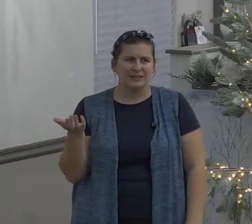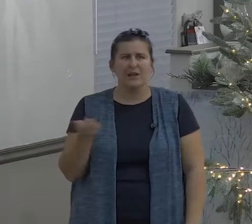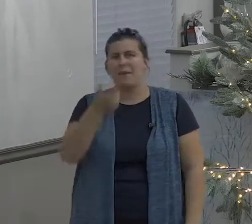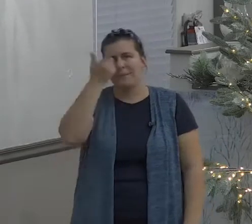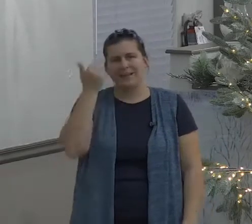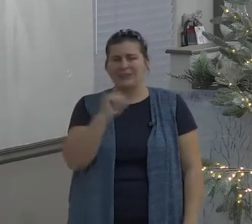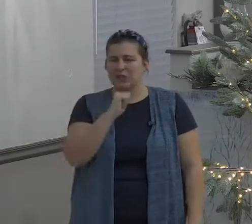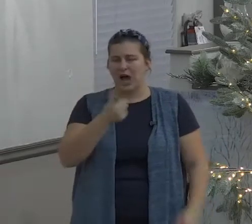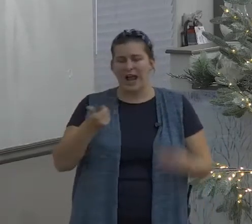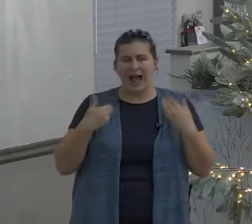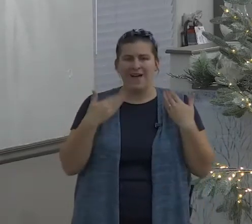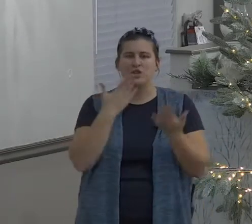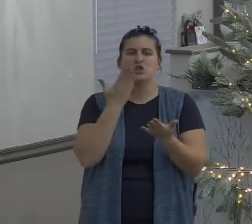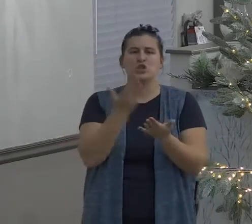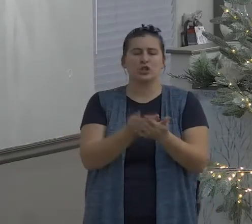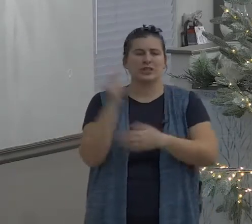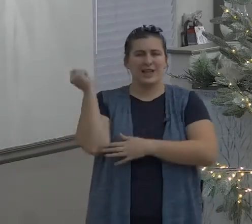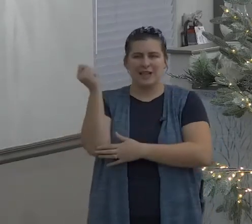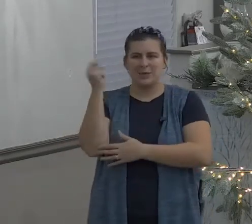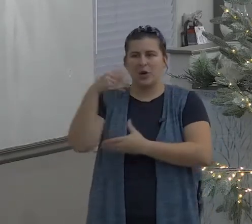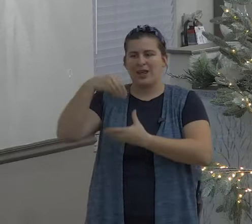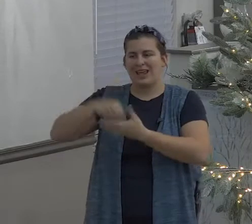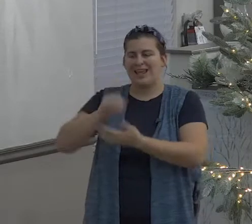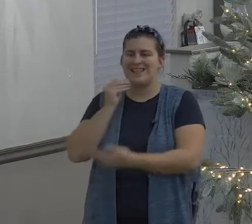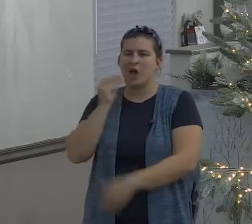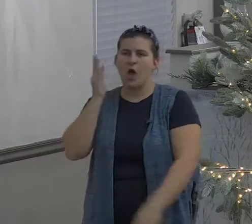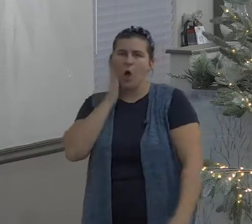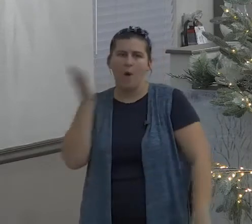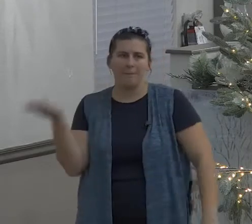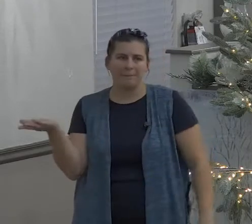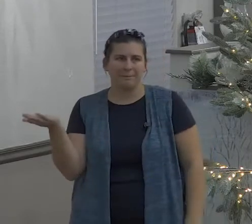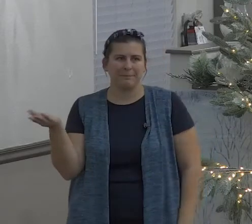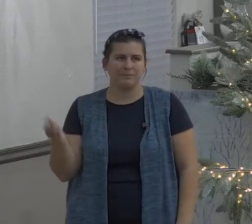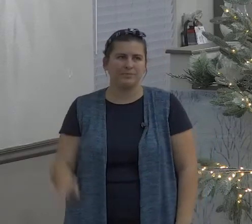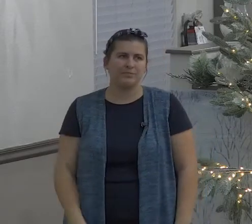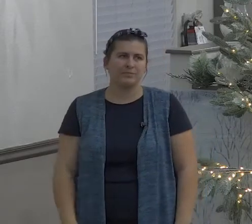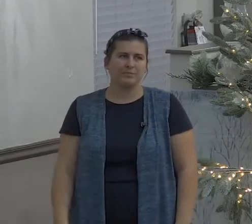lot of a lot of Christian families a lot of Christian parents have lost their children